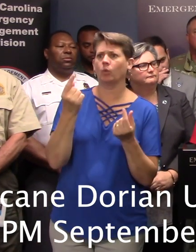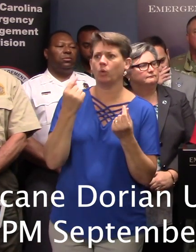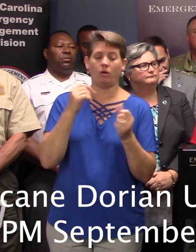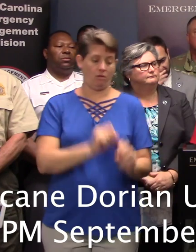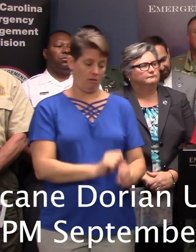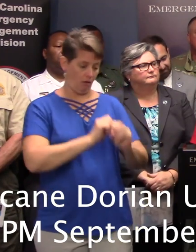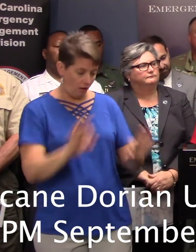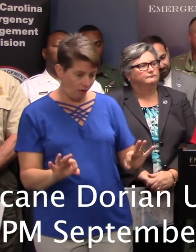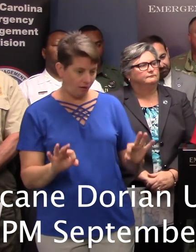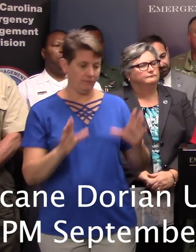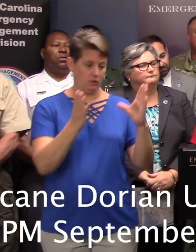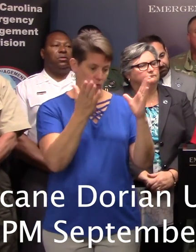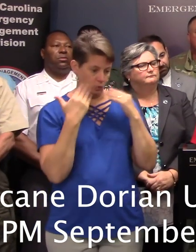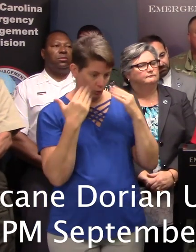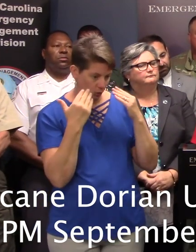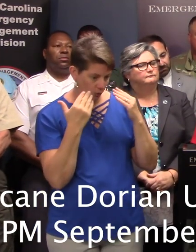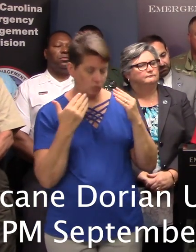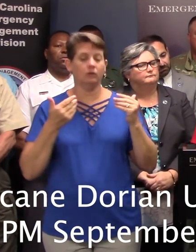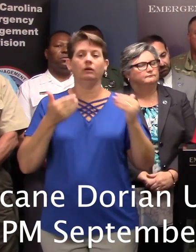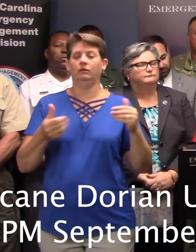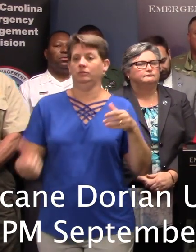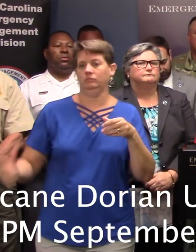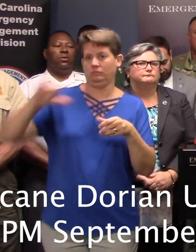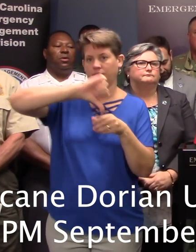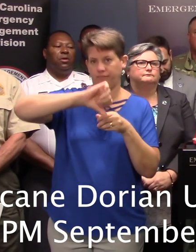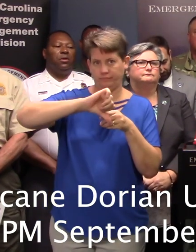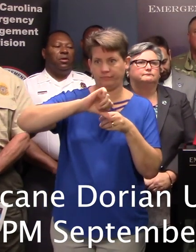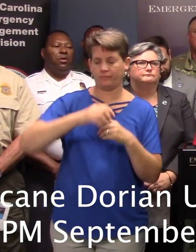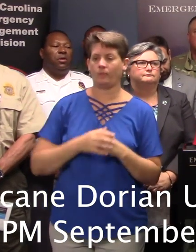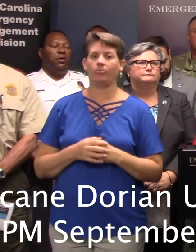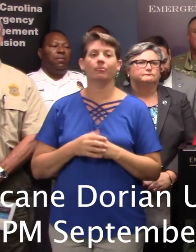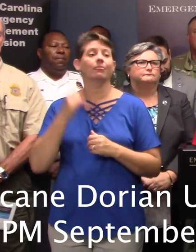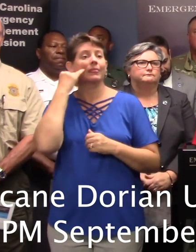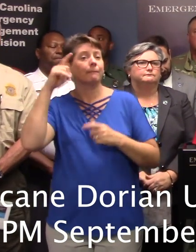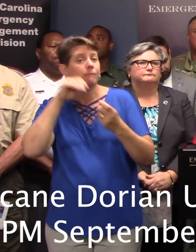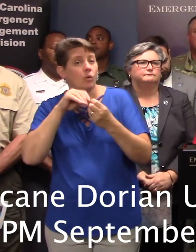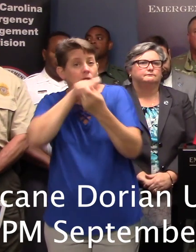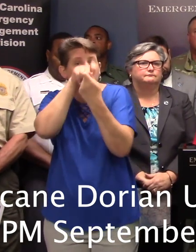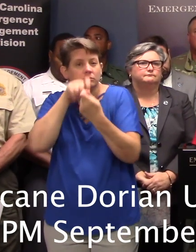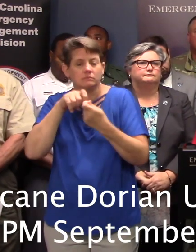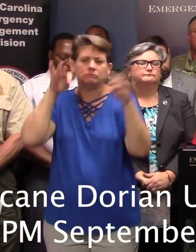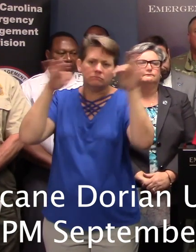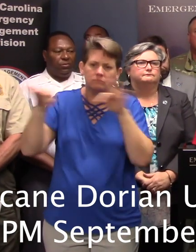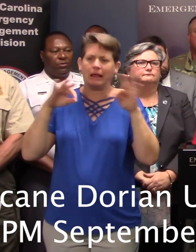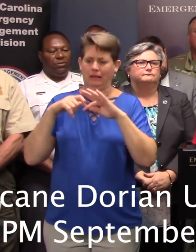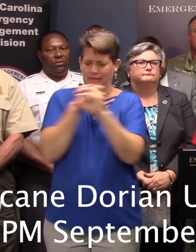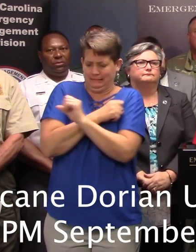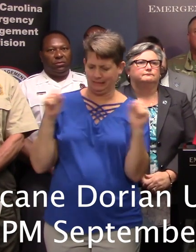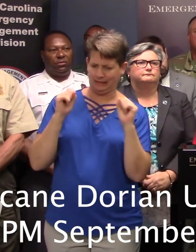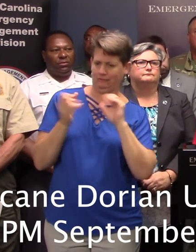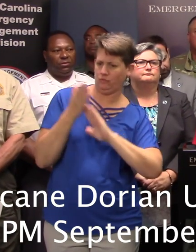Make sure it is completely cooled down before you do so. We do have more details about safe generator use and other important